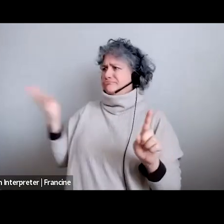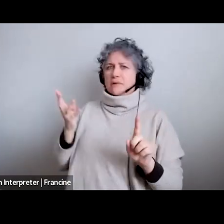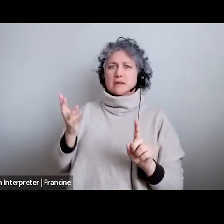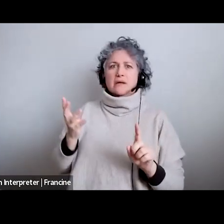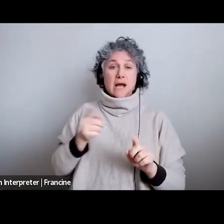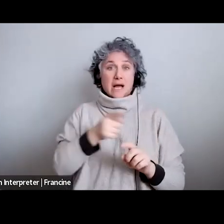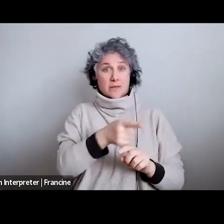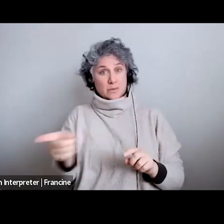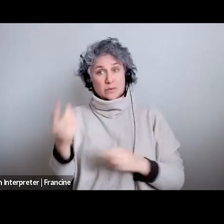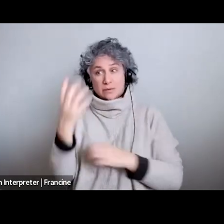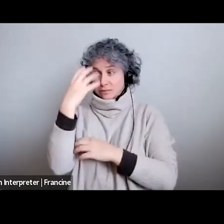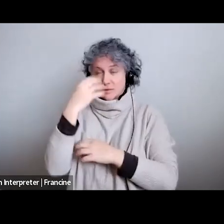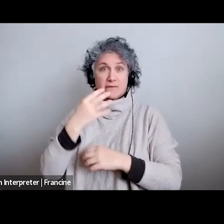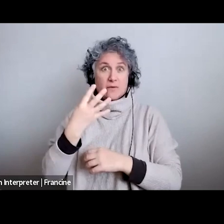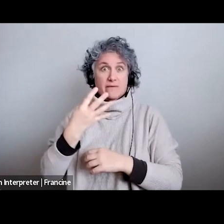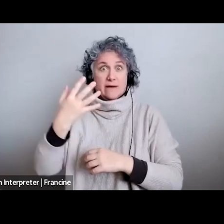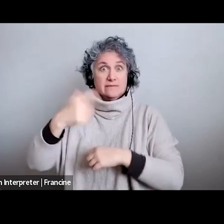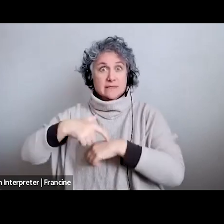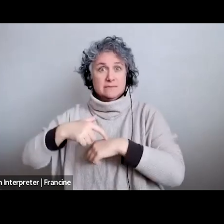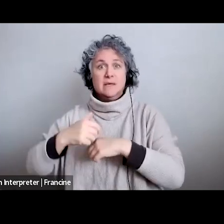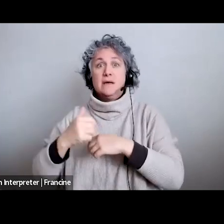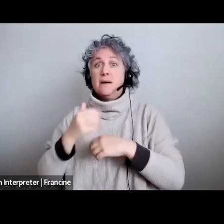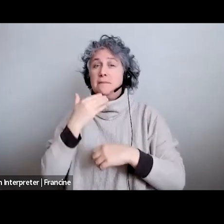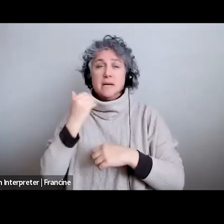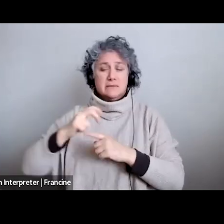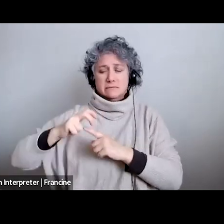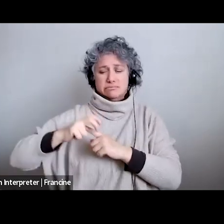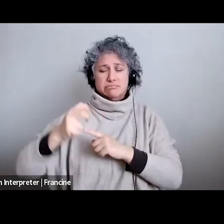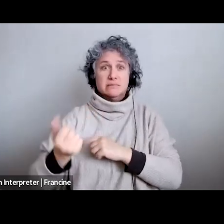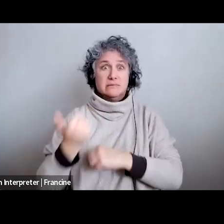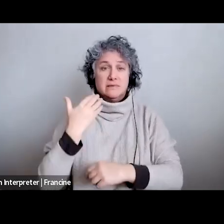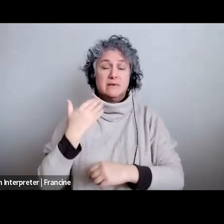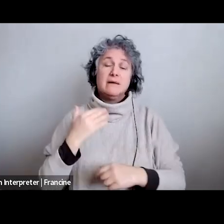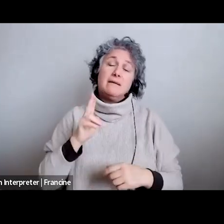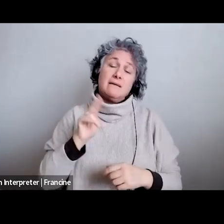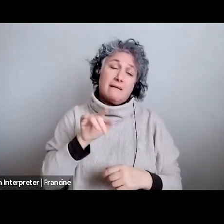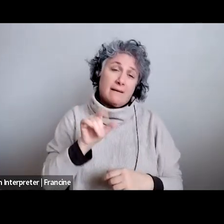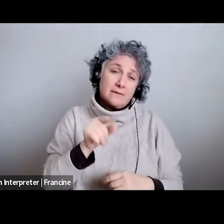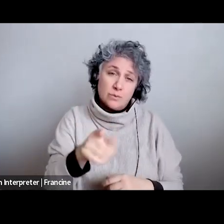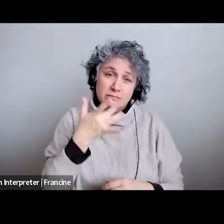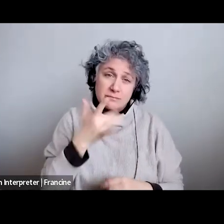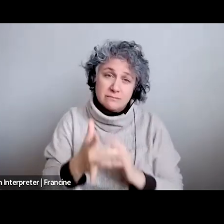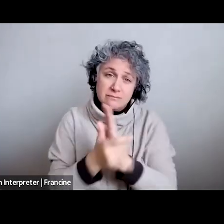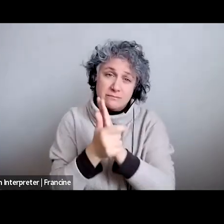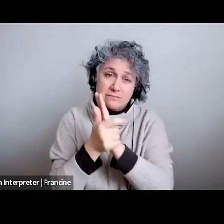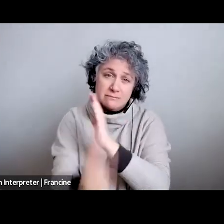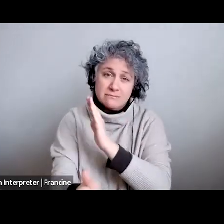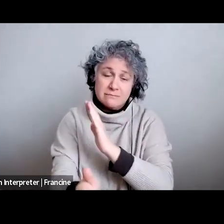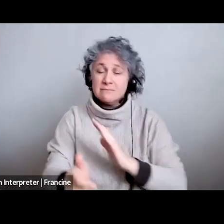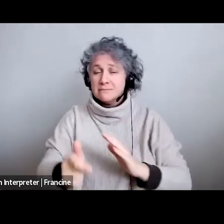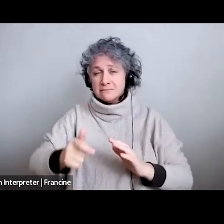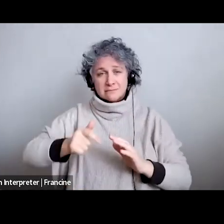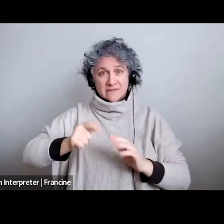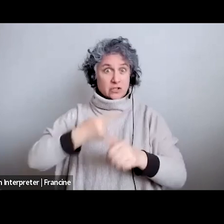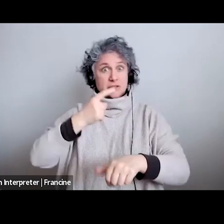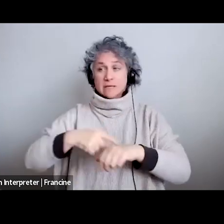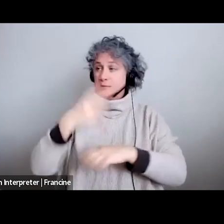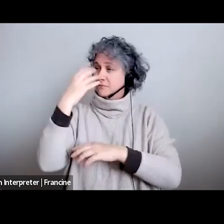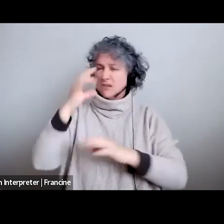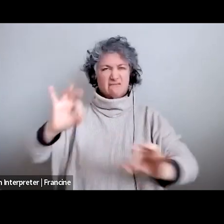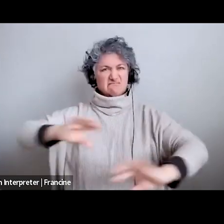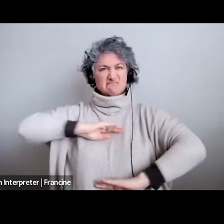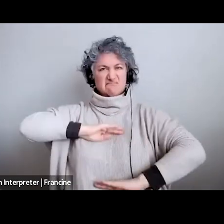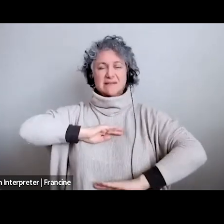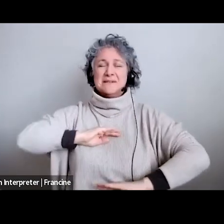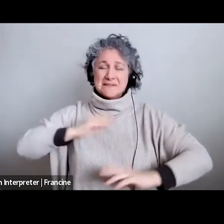best take you've probably done it four or five times unless you're brilliant you got it the first time and good for you but if you have and you've sent